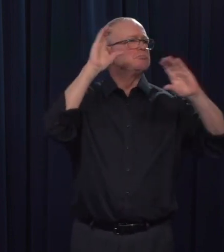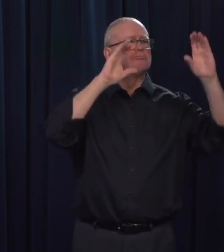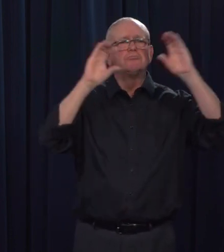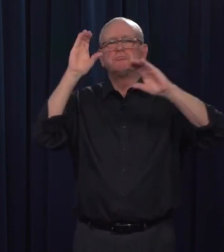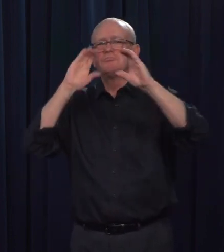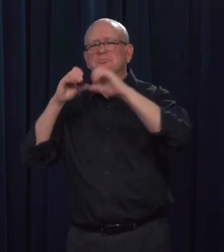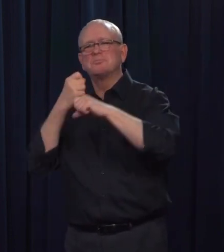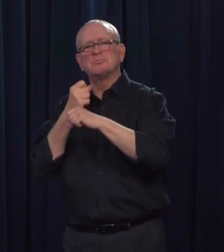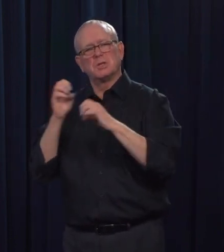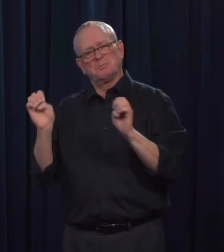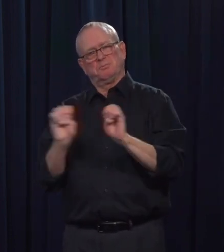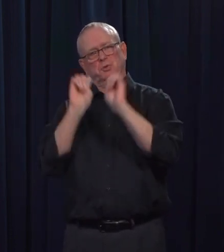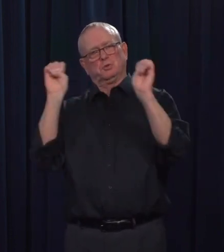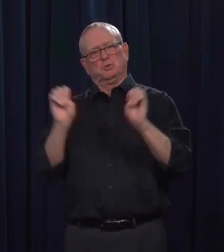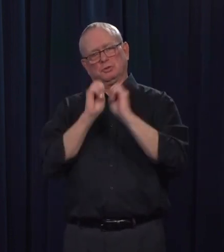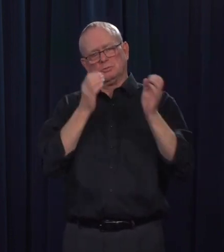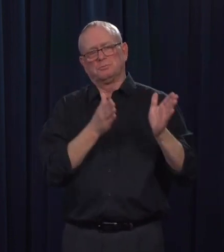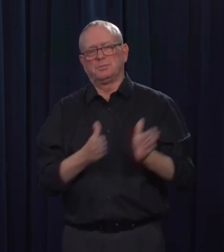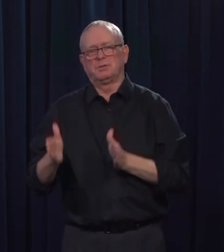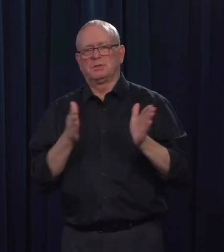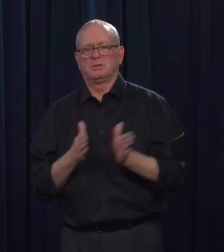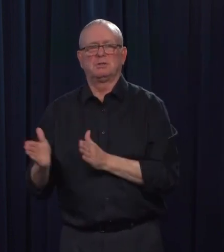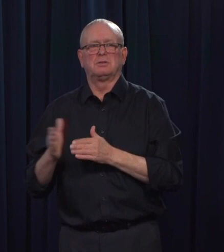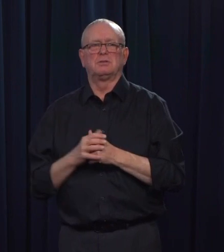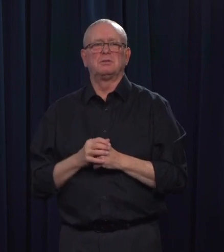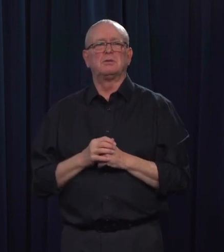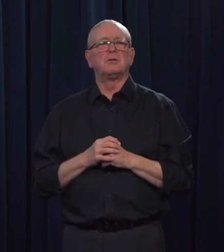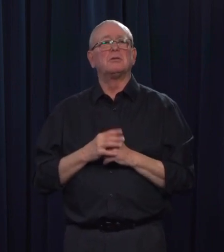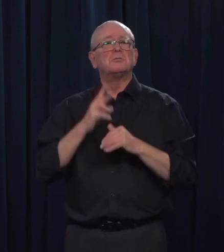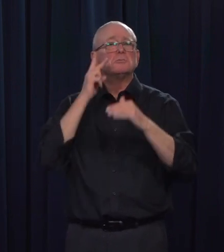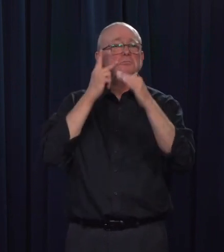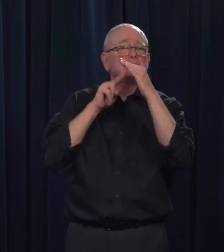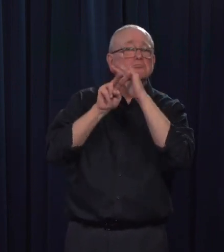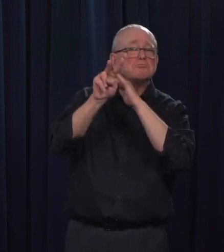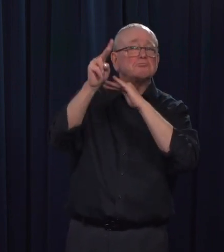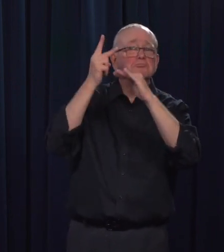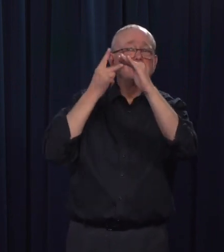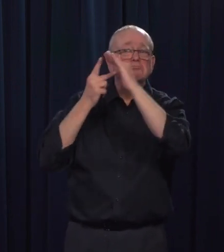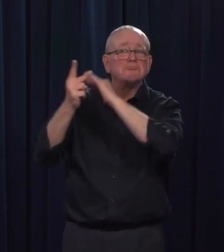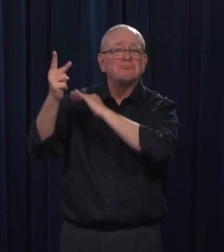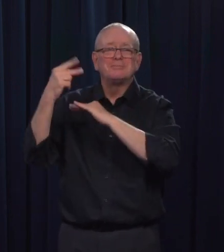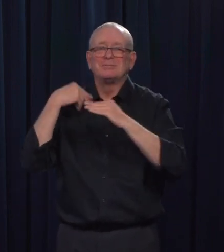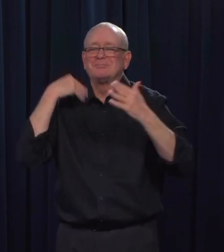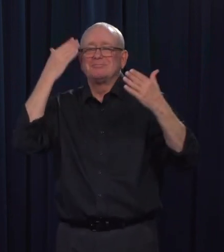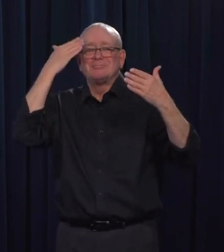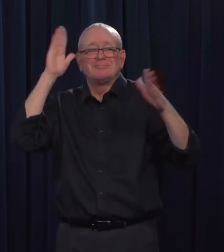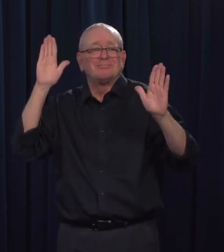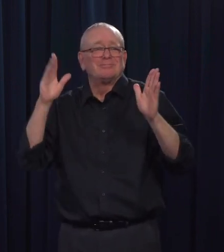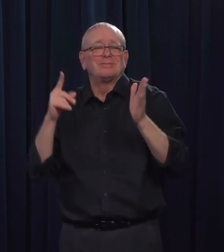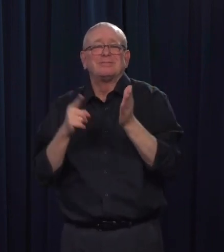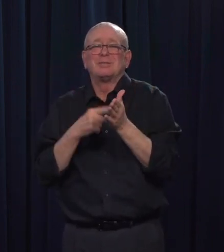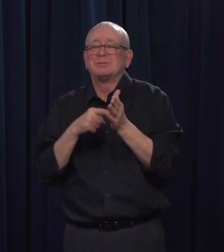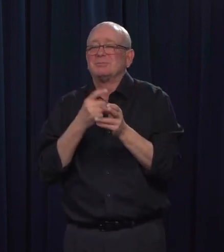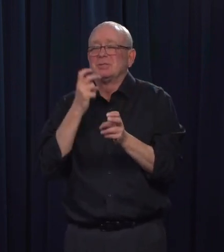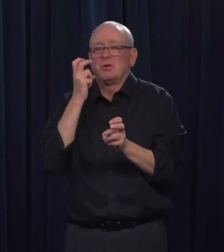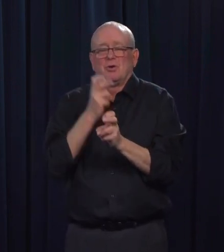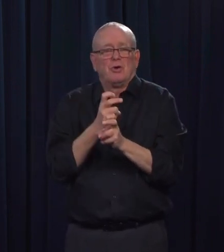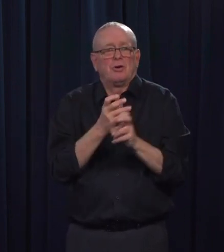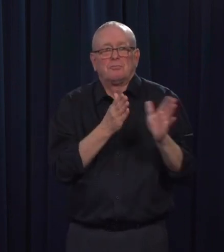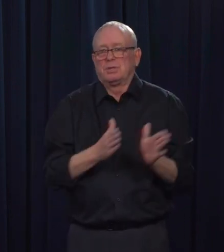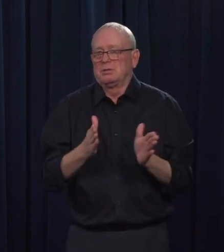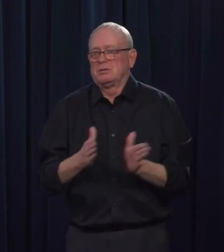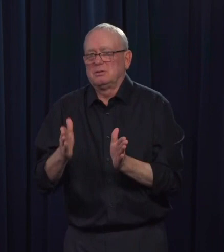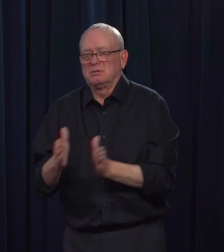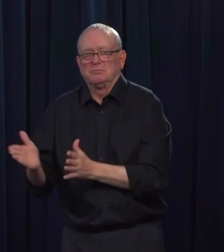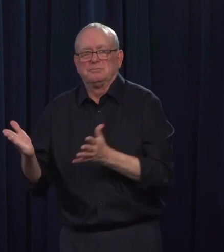what coulds, it is difficult to try to plan for any event, but we are developing that to see, you know,